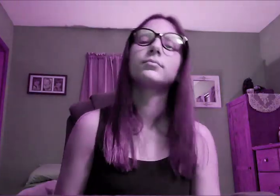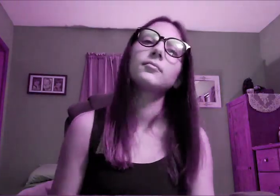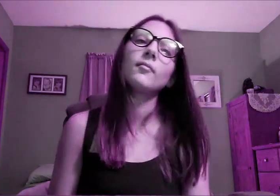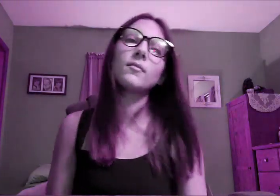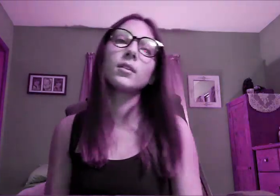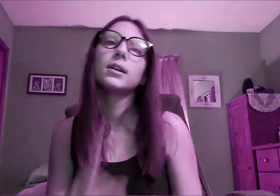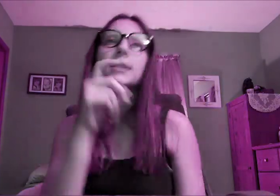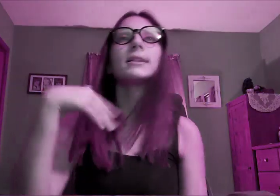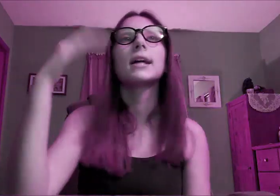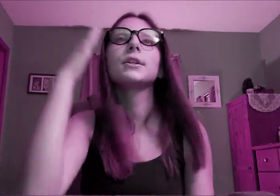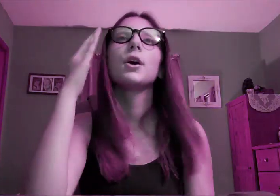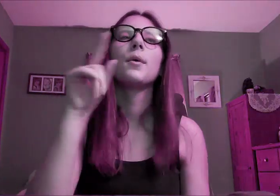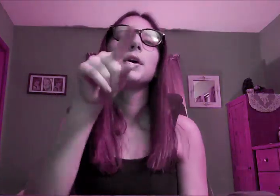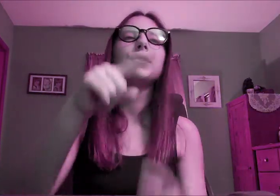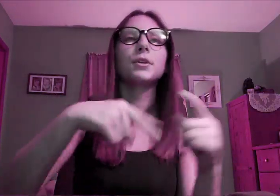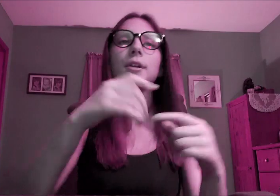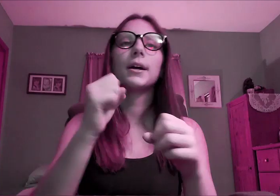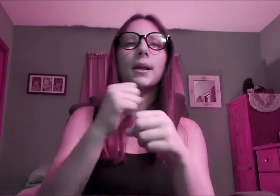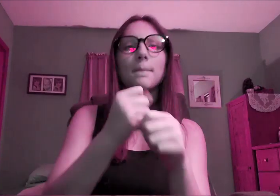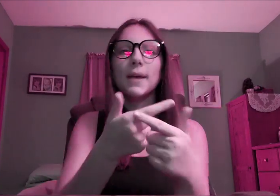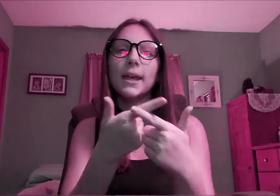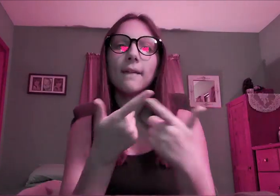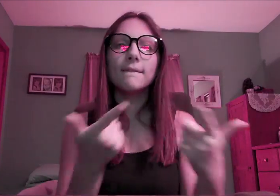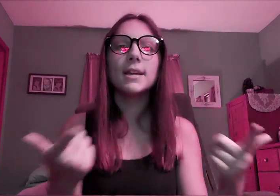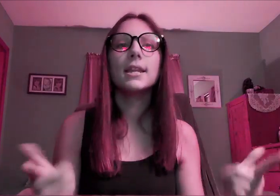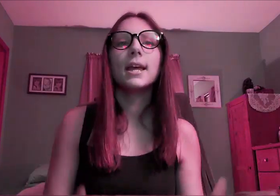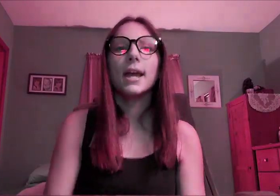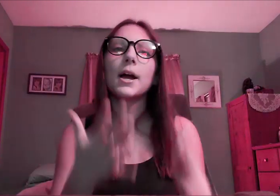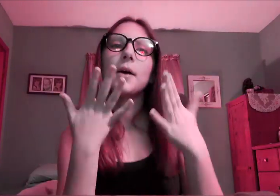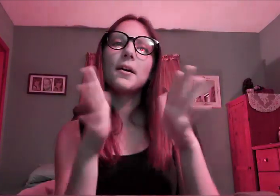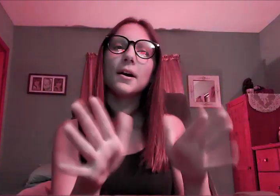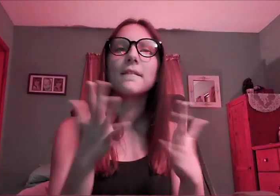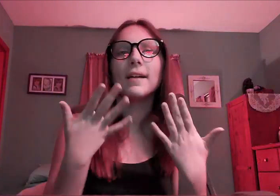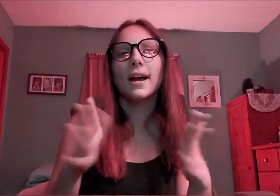Cause I know you're gonna make everything alright